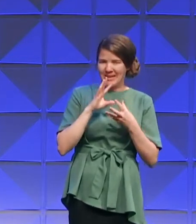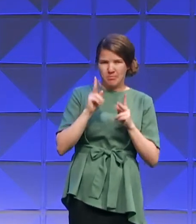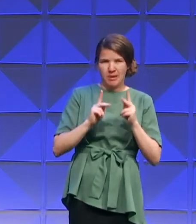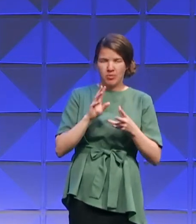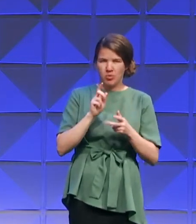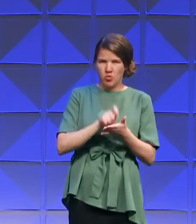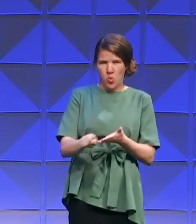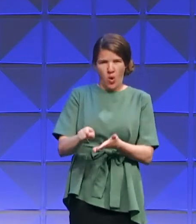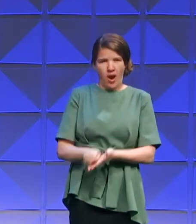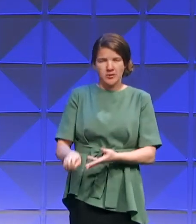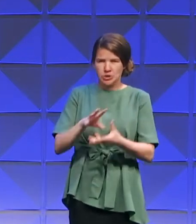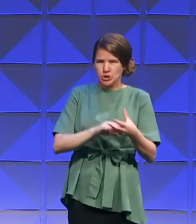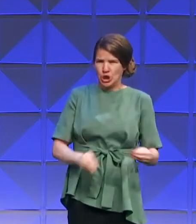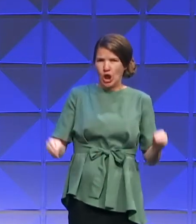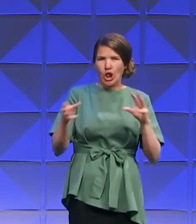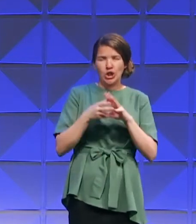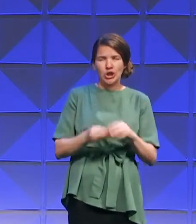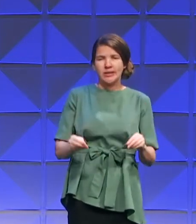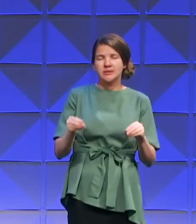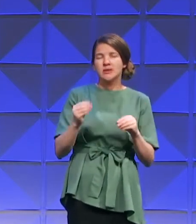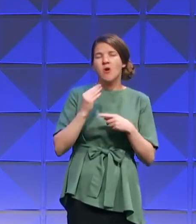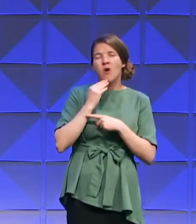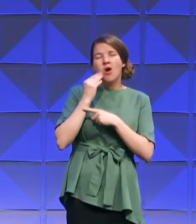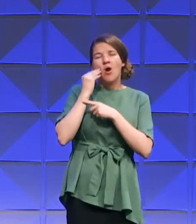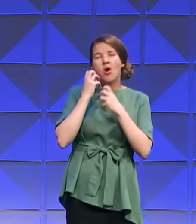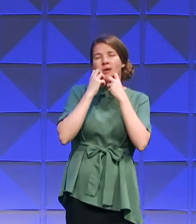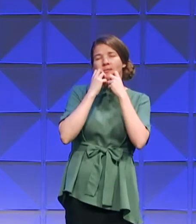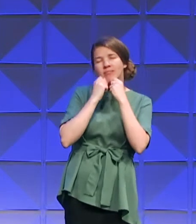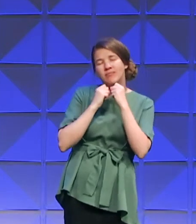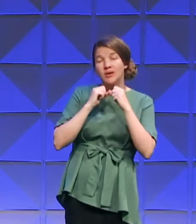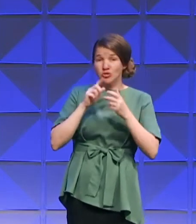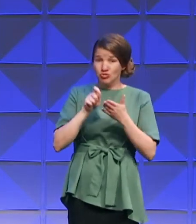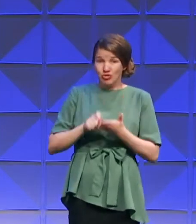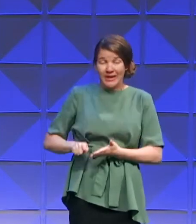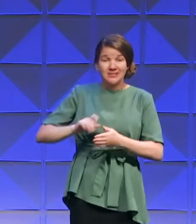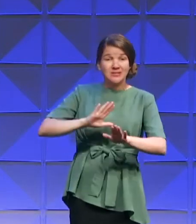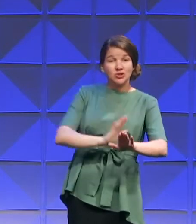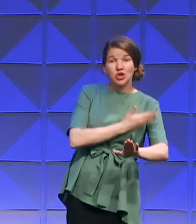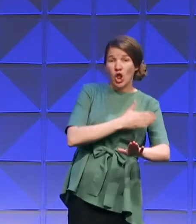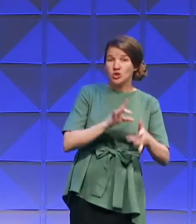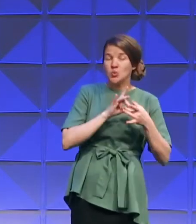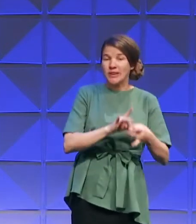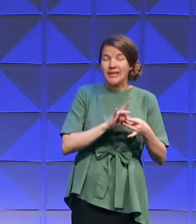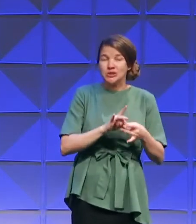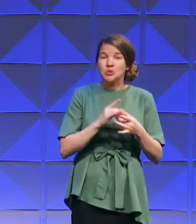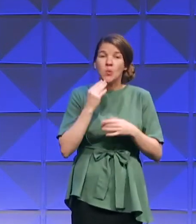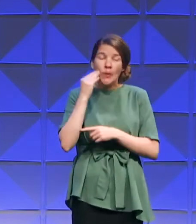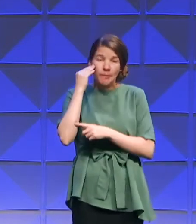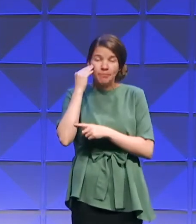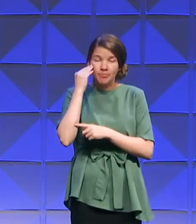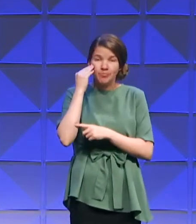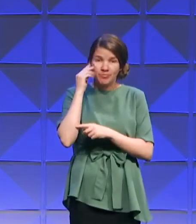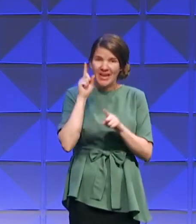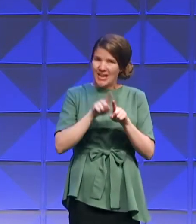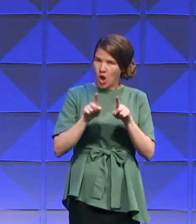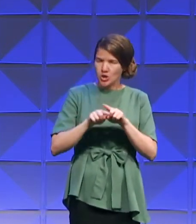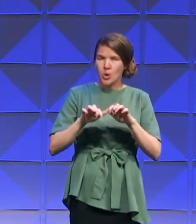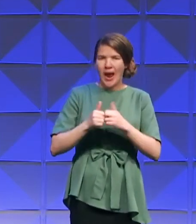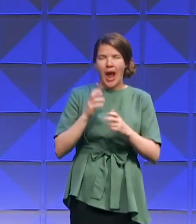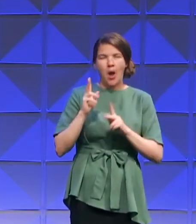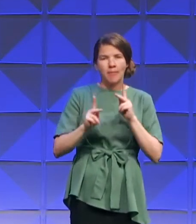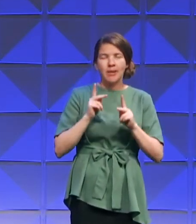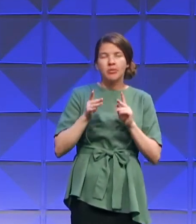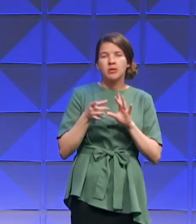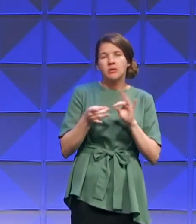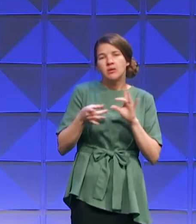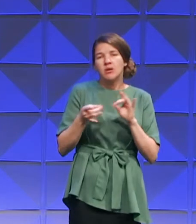valuable home is. There have been songs that have been written, and then there's been real-life expressions about how valuable